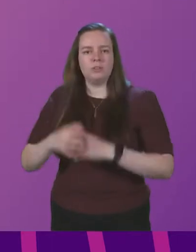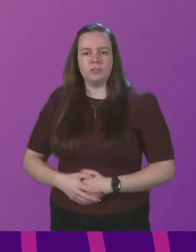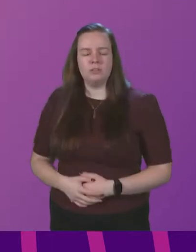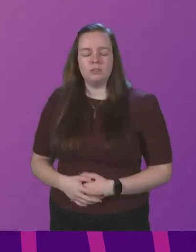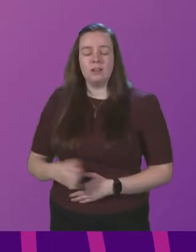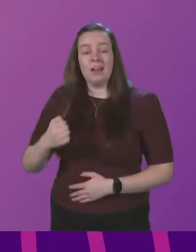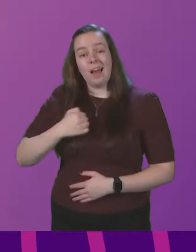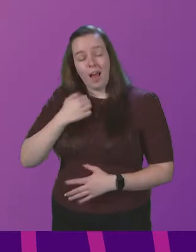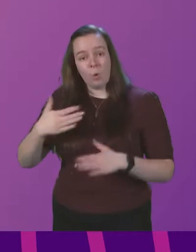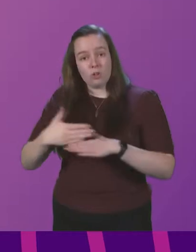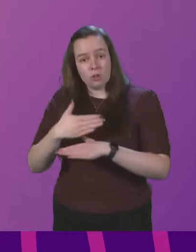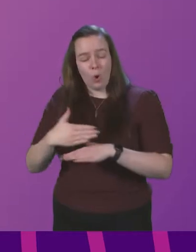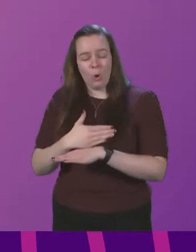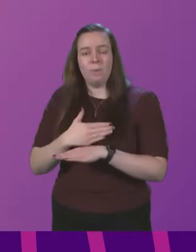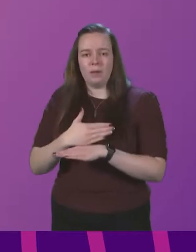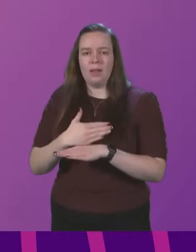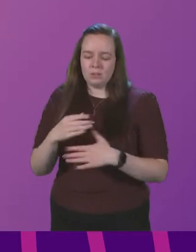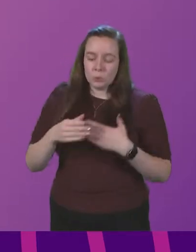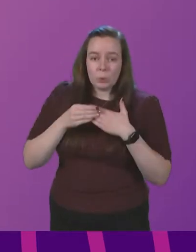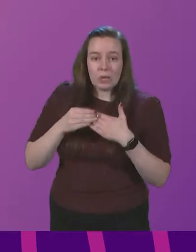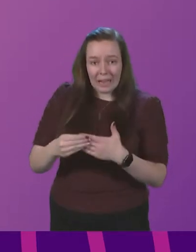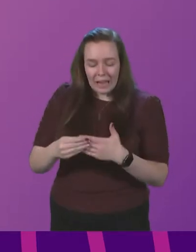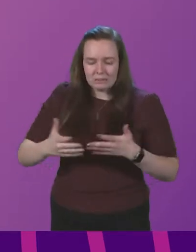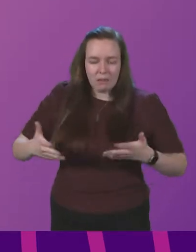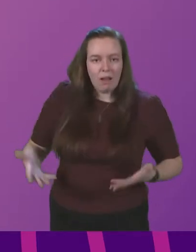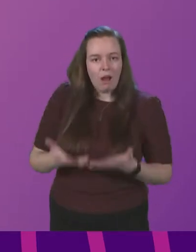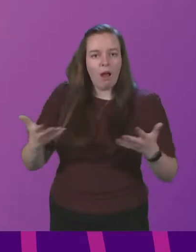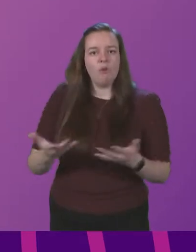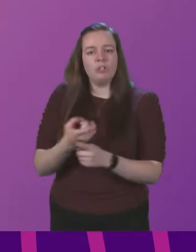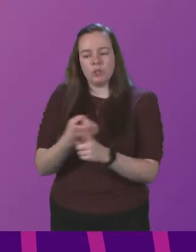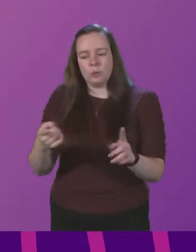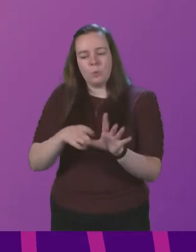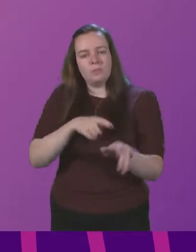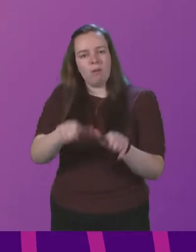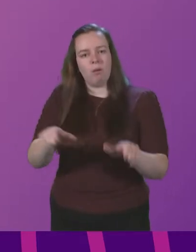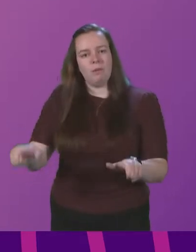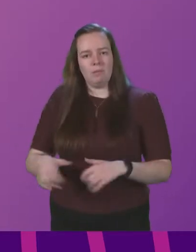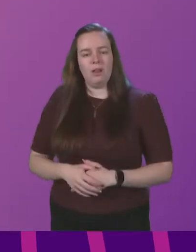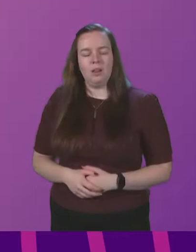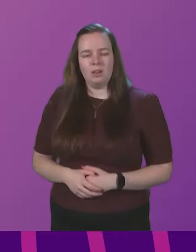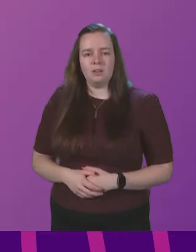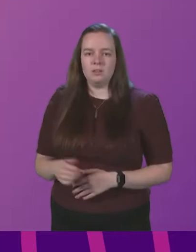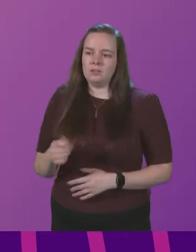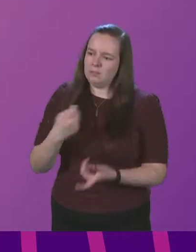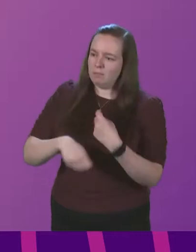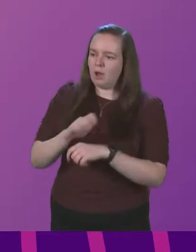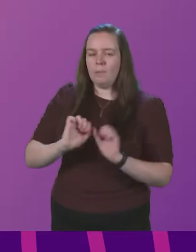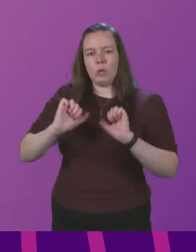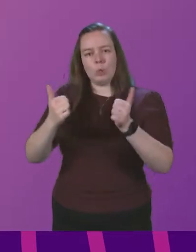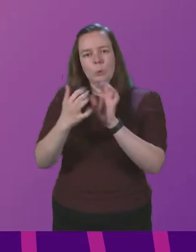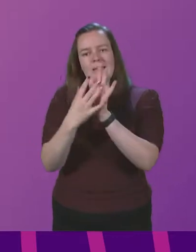Our job is to guide and encourage those younger to be a good example,